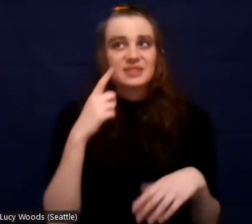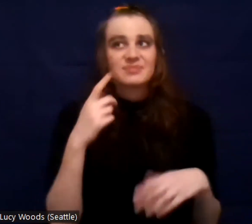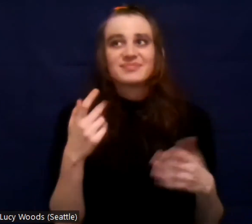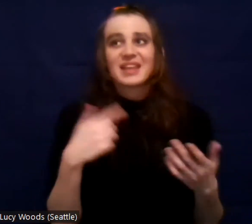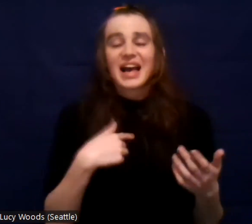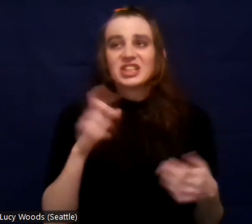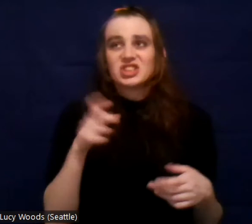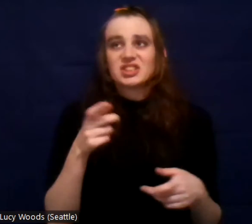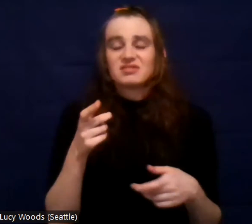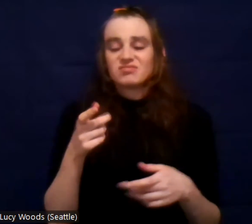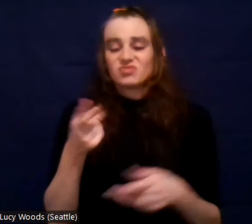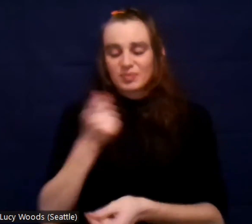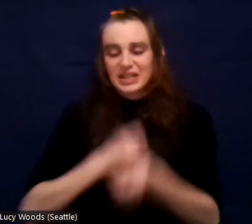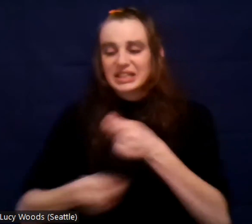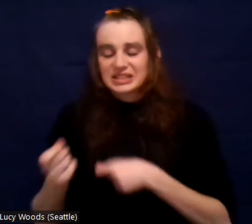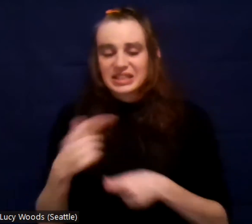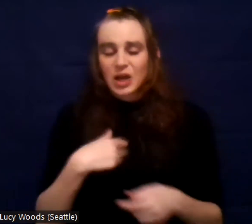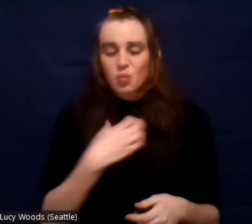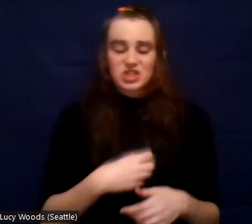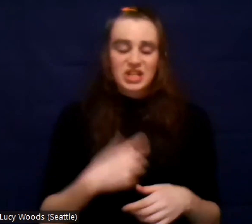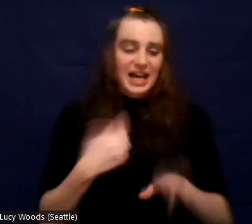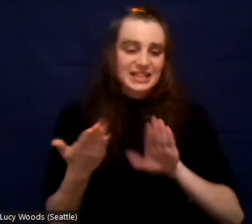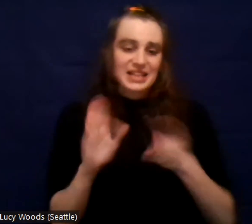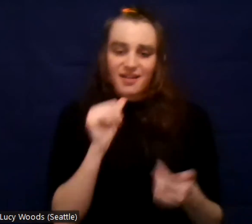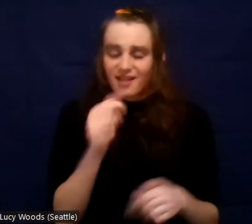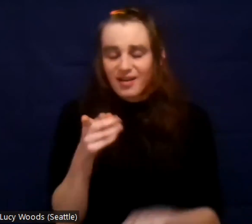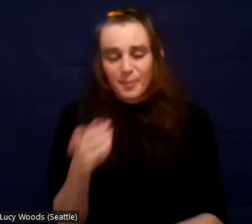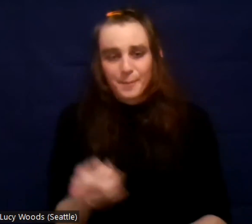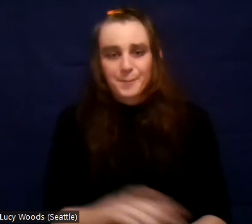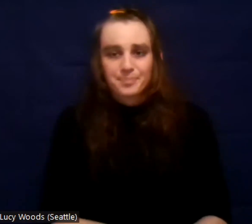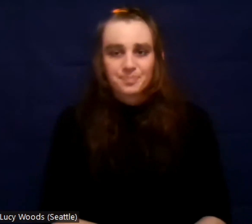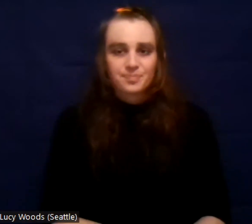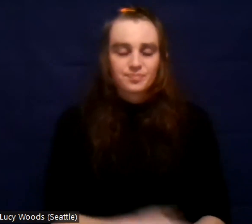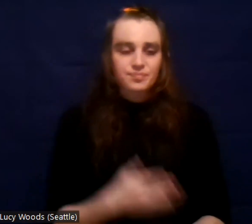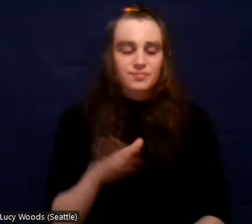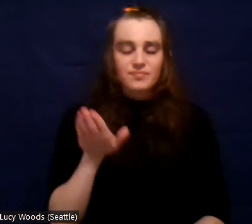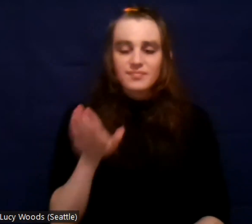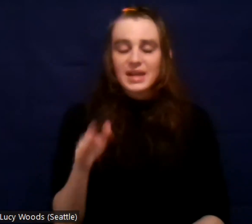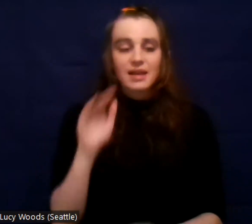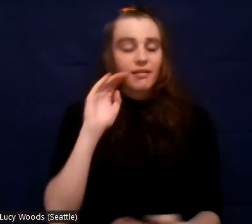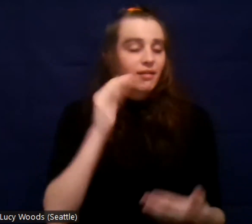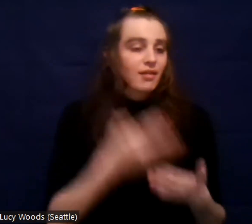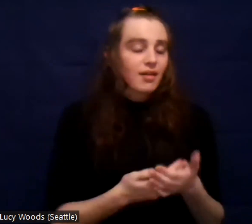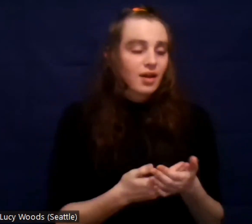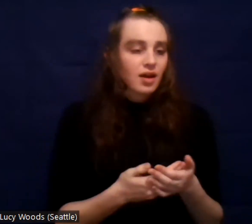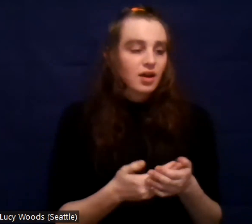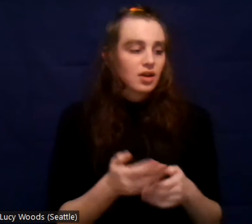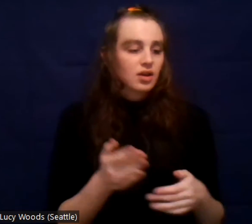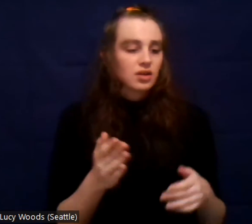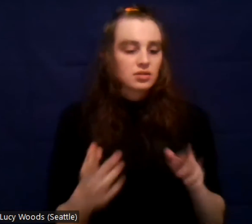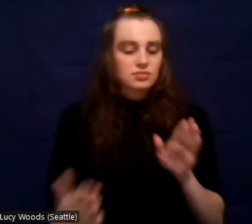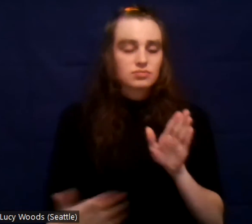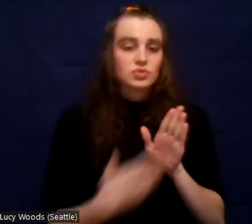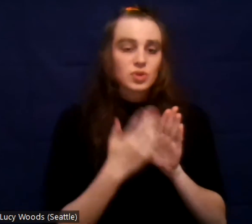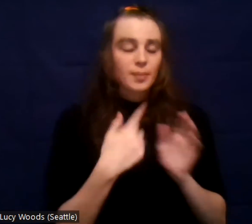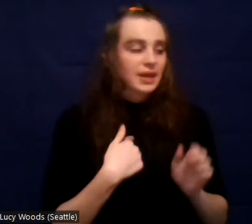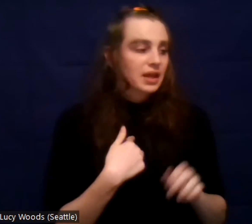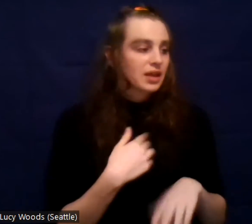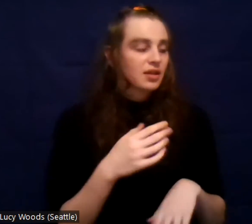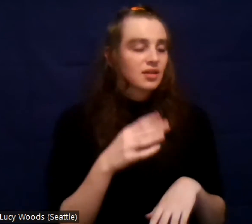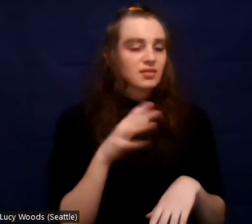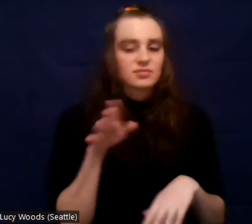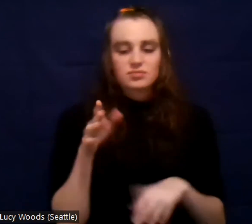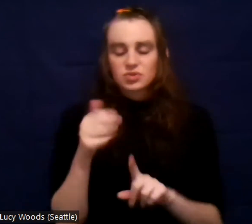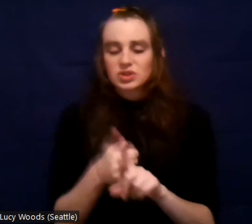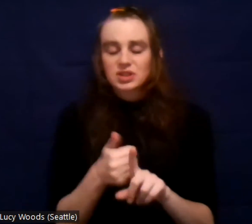his, his daughter approached me. She might've been four or five handed me a flower and was like, daddy's sleeping. Like